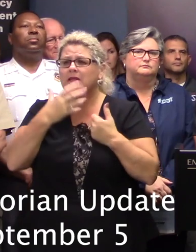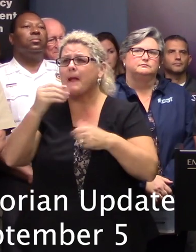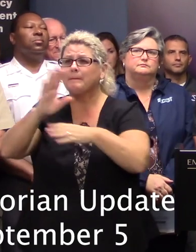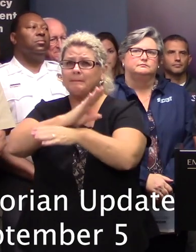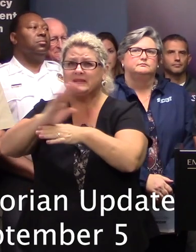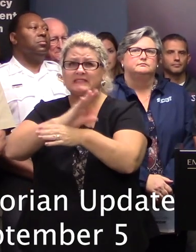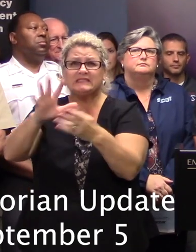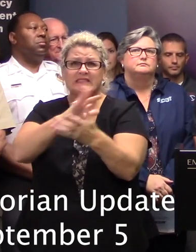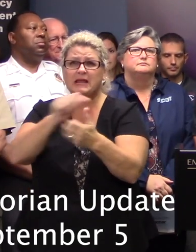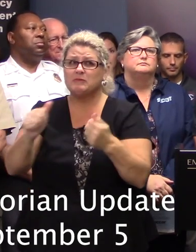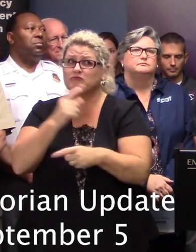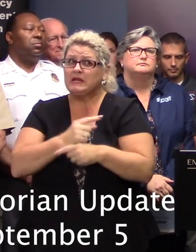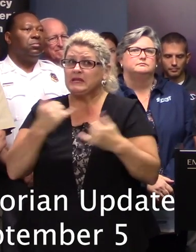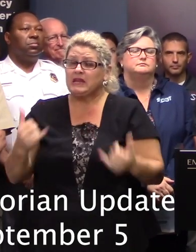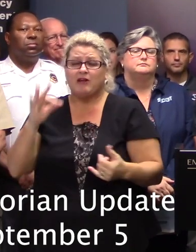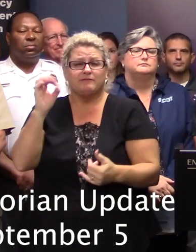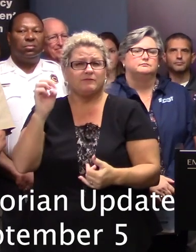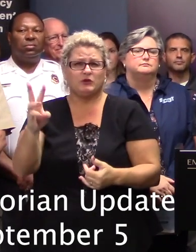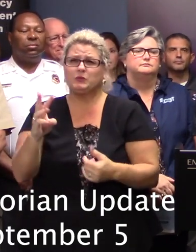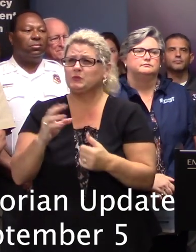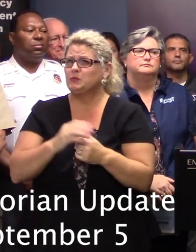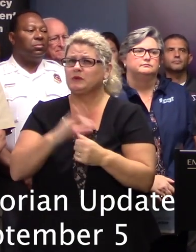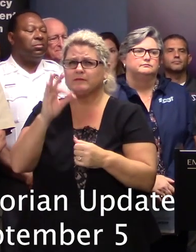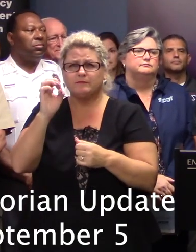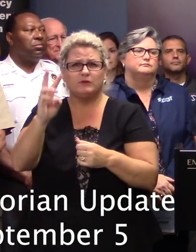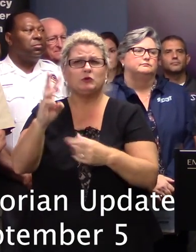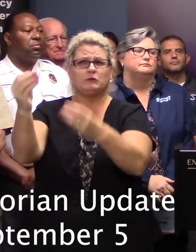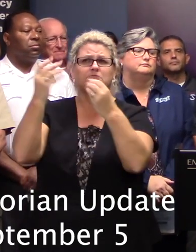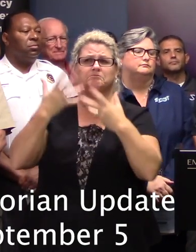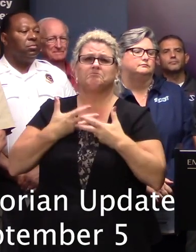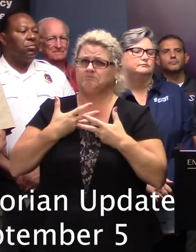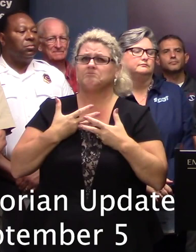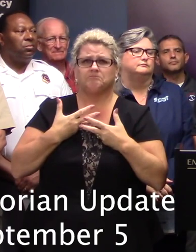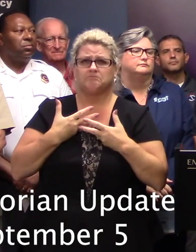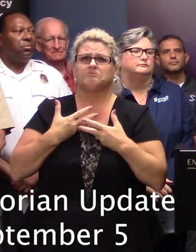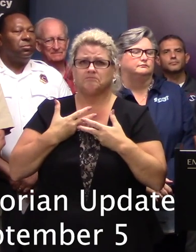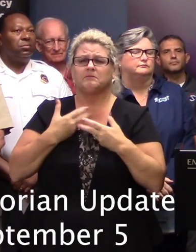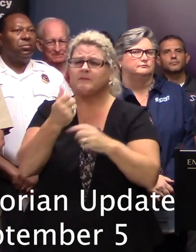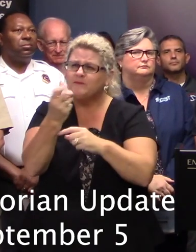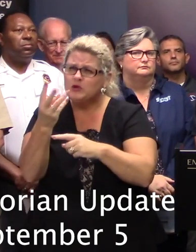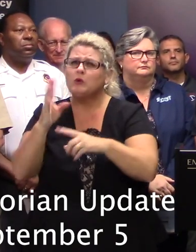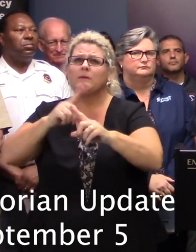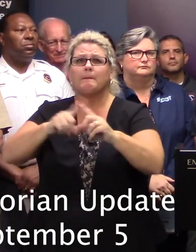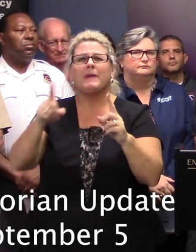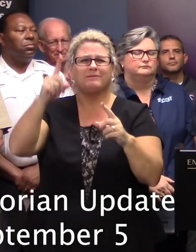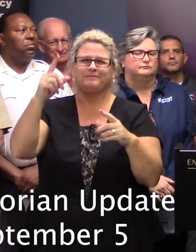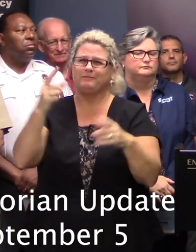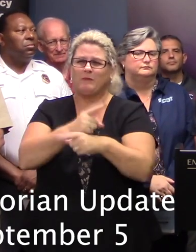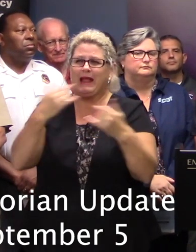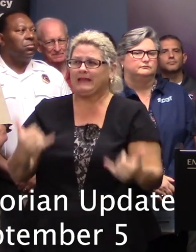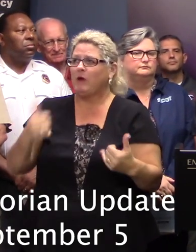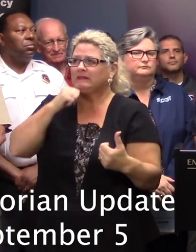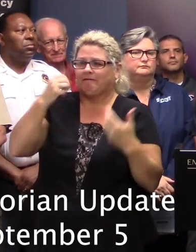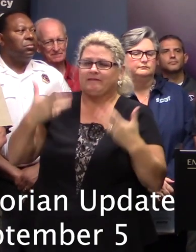right now, there's very few structural or residential or business damages that have been reported to us. There are a few, but this is still very early in the